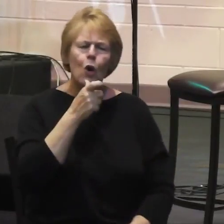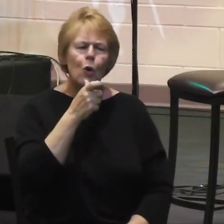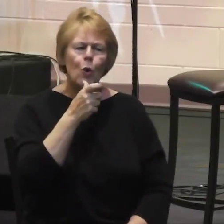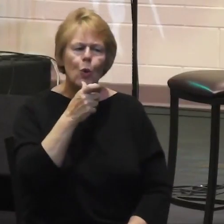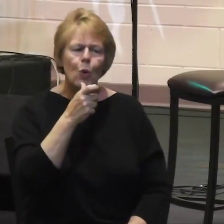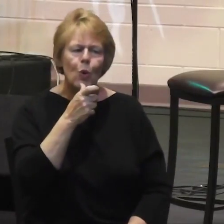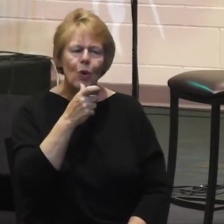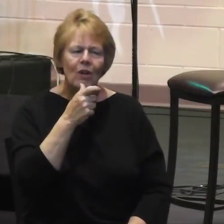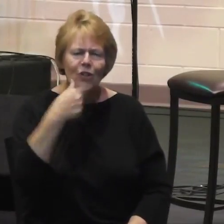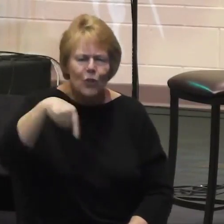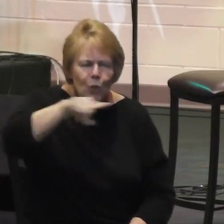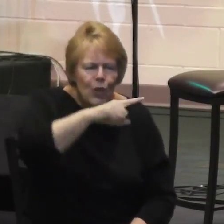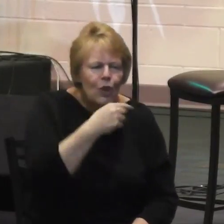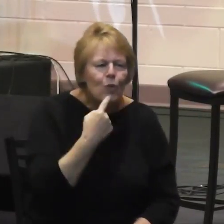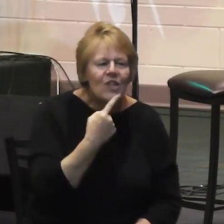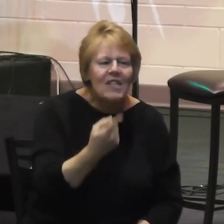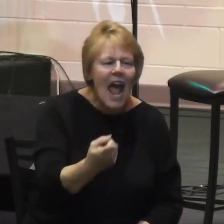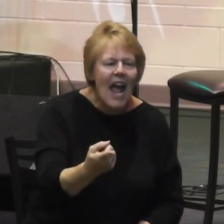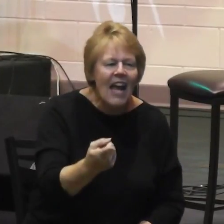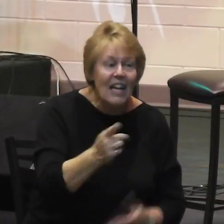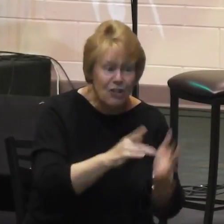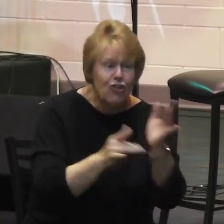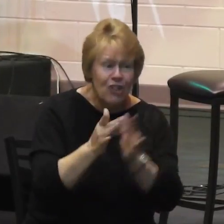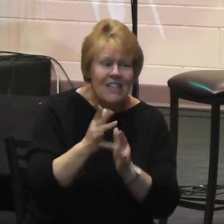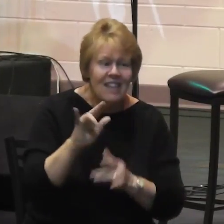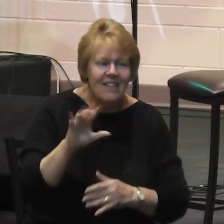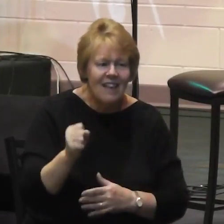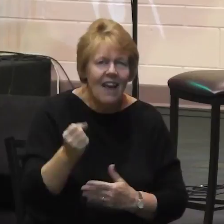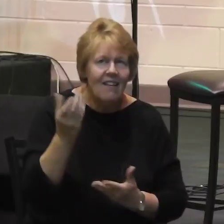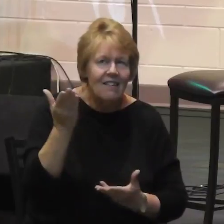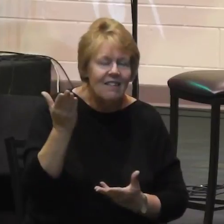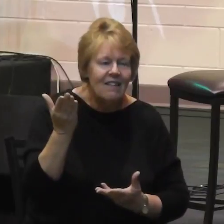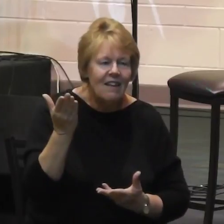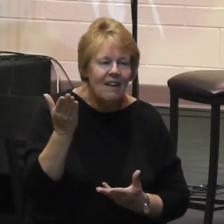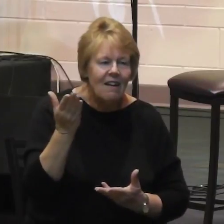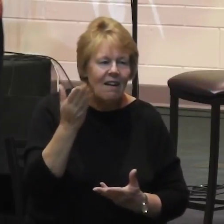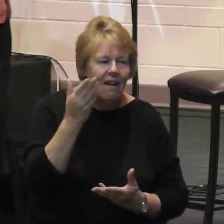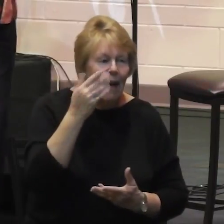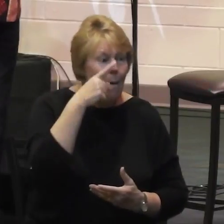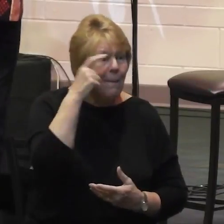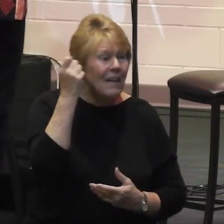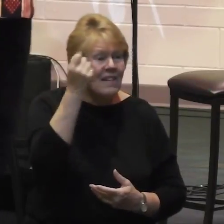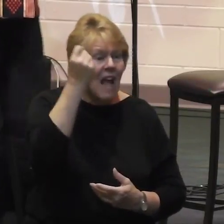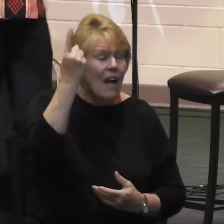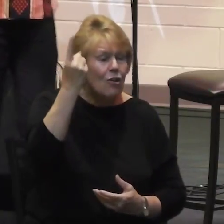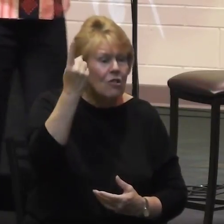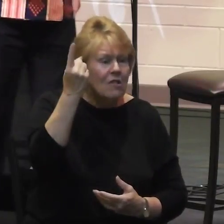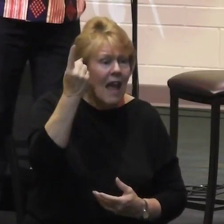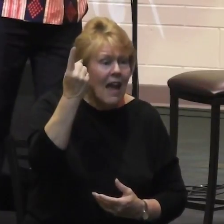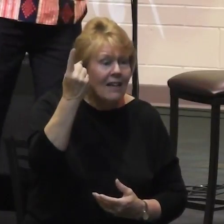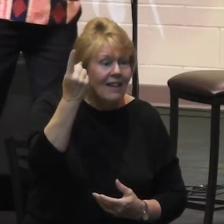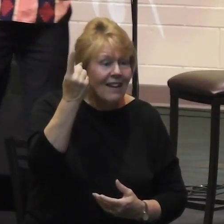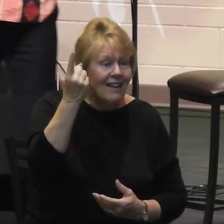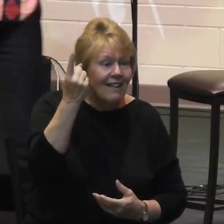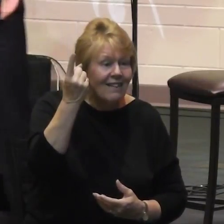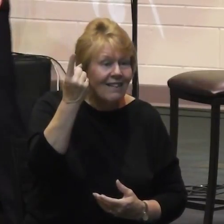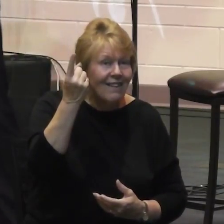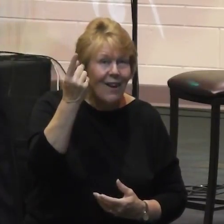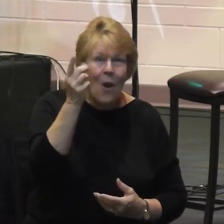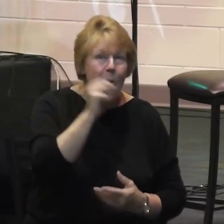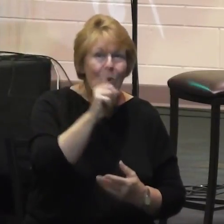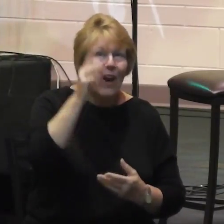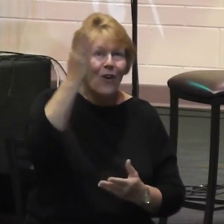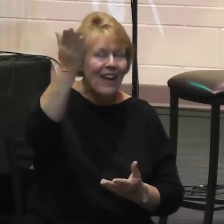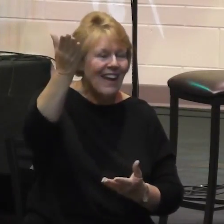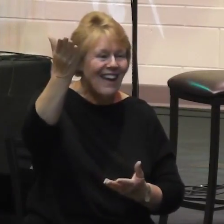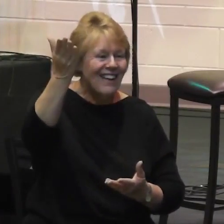Jesus is? Because understanding the place of Christ will inform everything